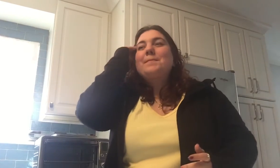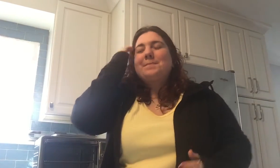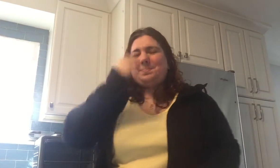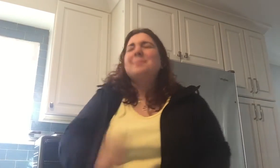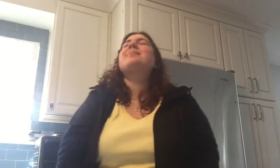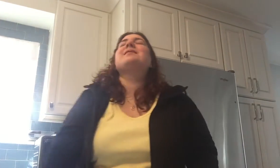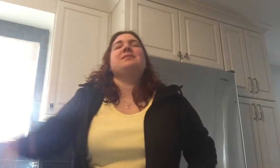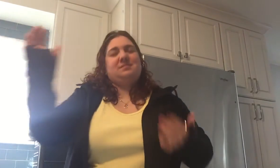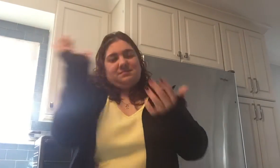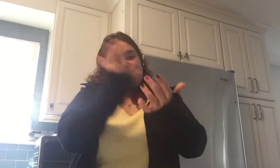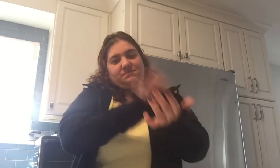know